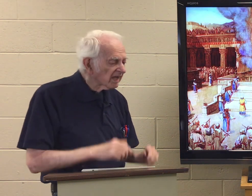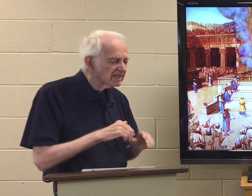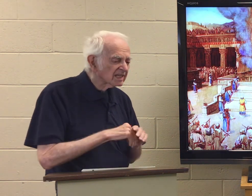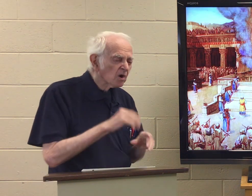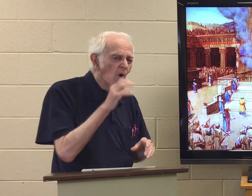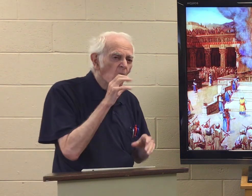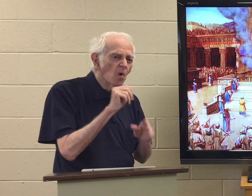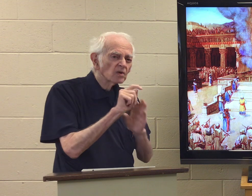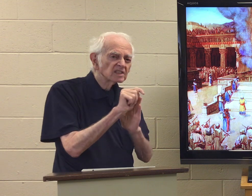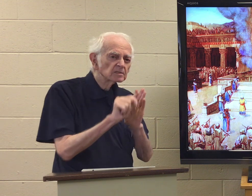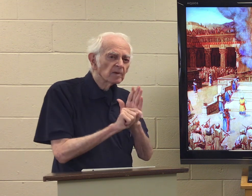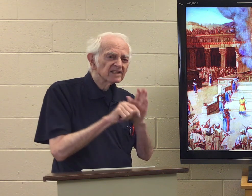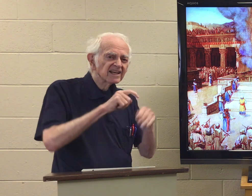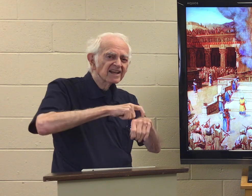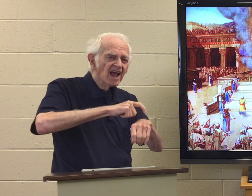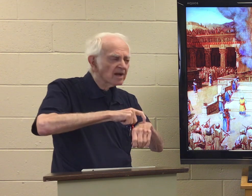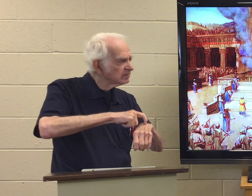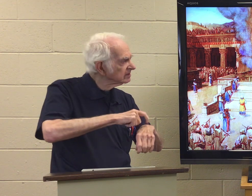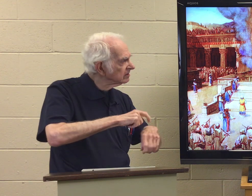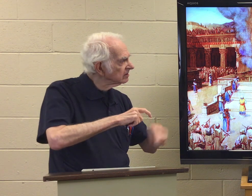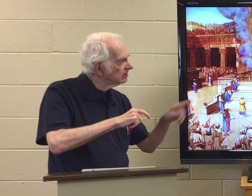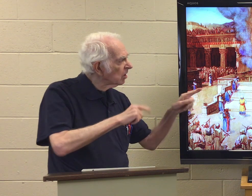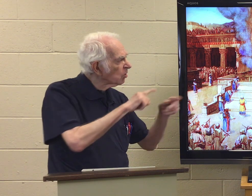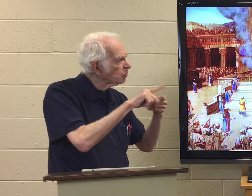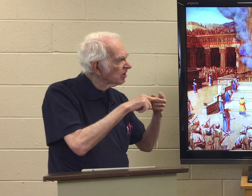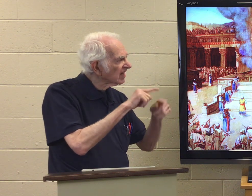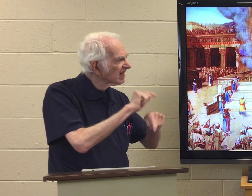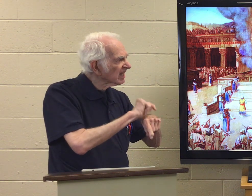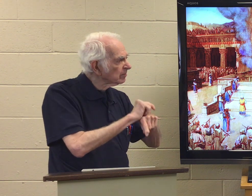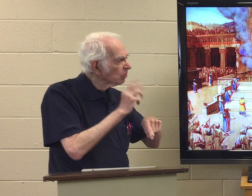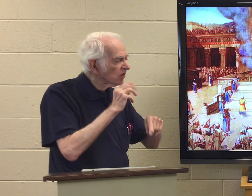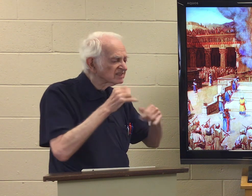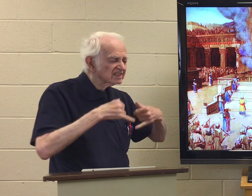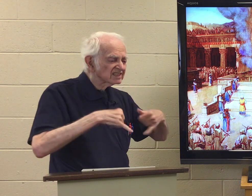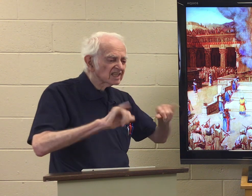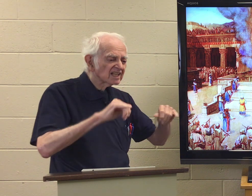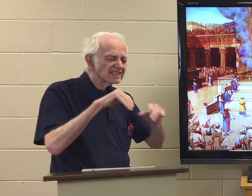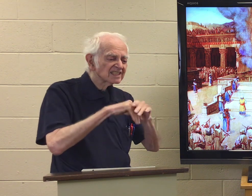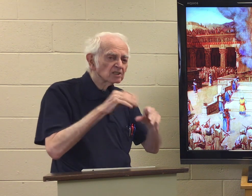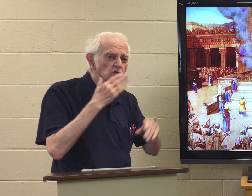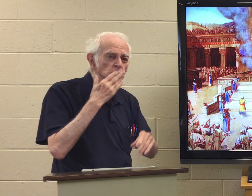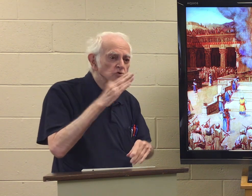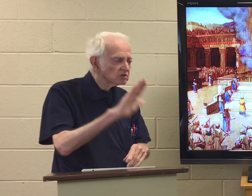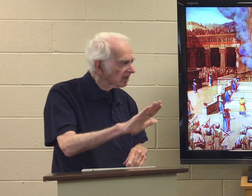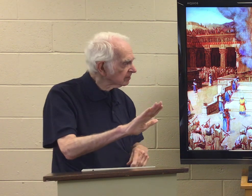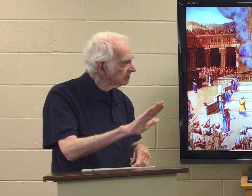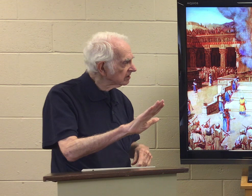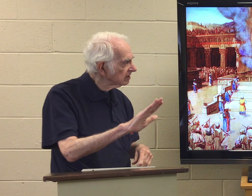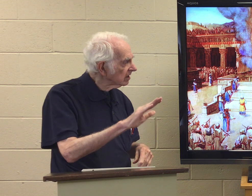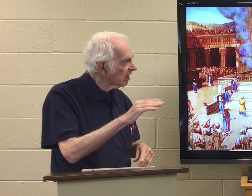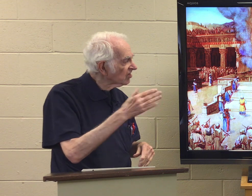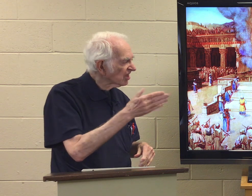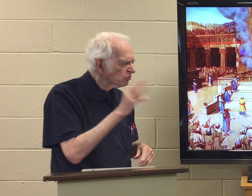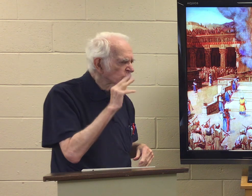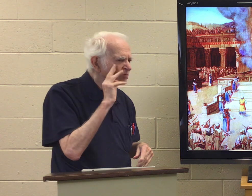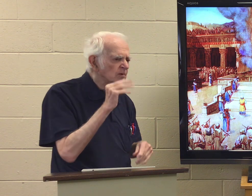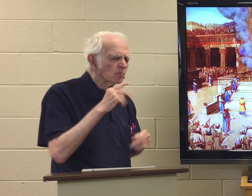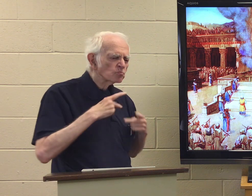In Old Testament times, when the temple was still in Jerusalem, there were